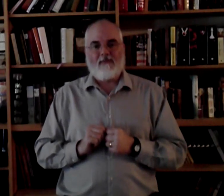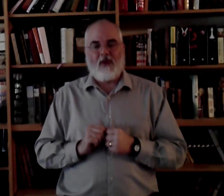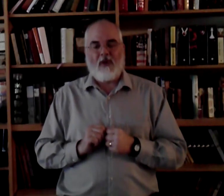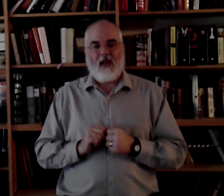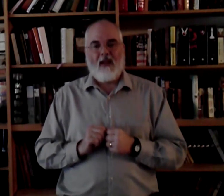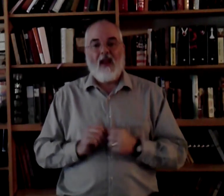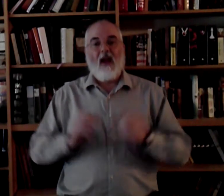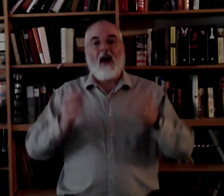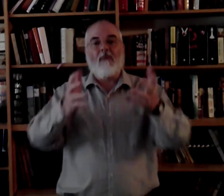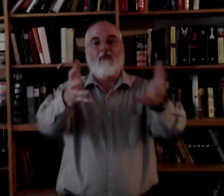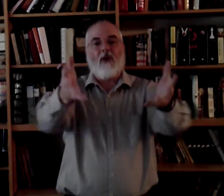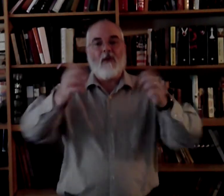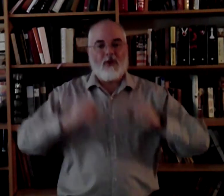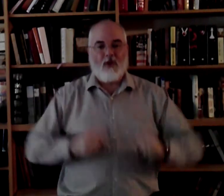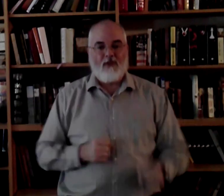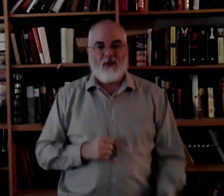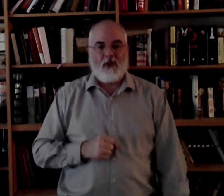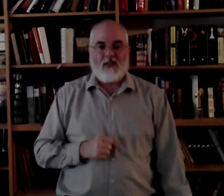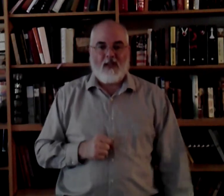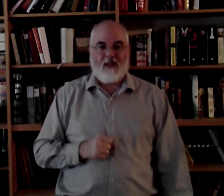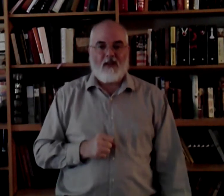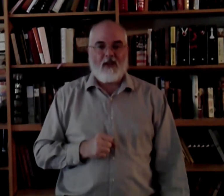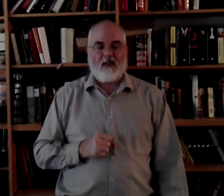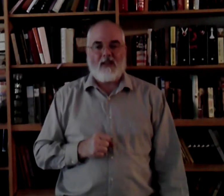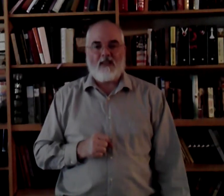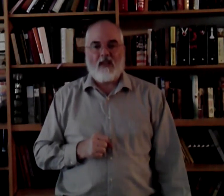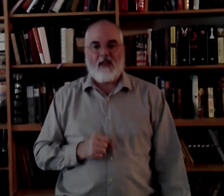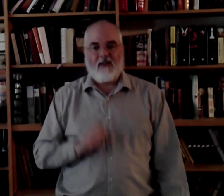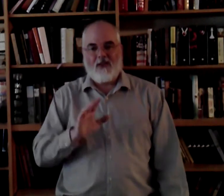Okay? I'm very much looking forward to seeing you there at LTC. Good luck.